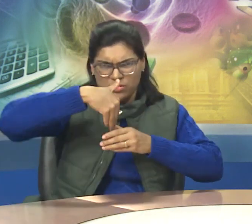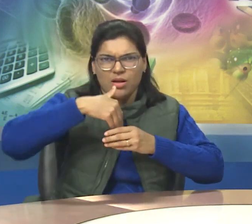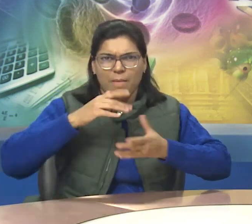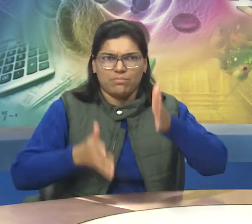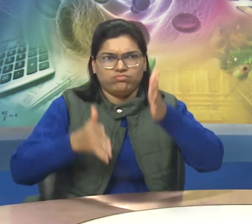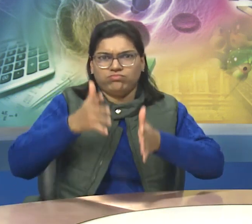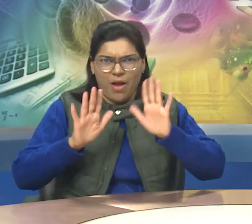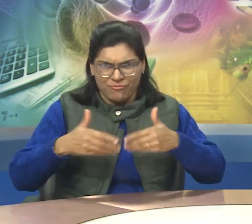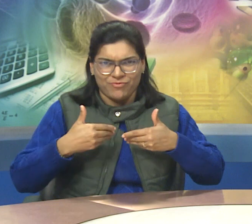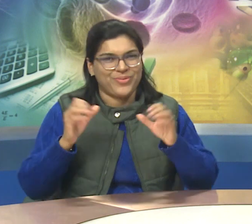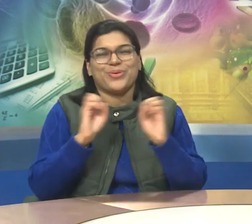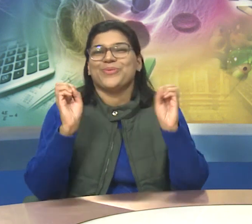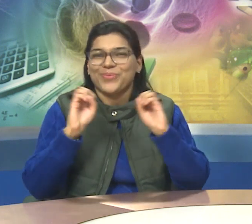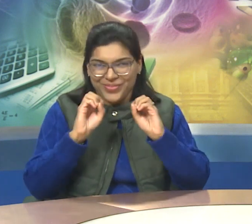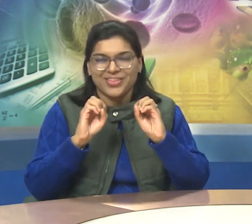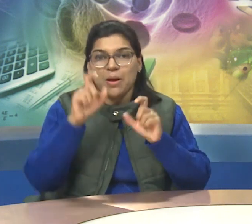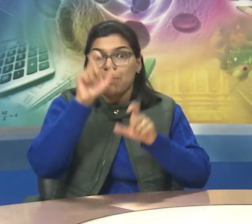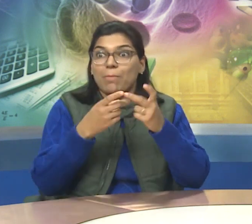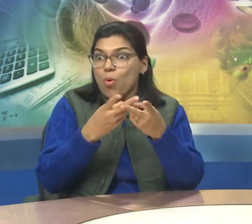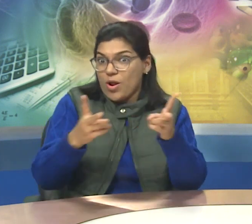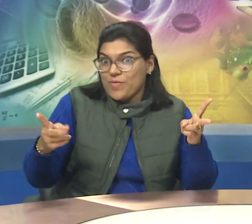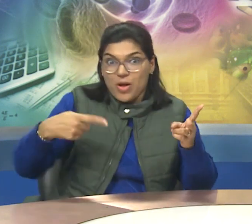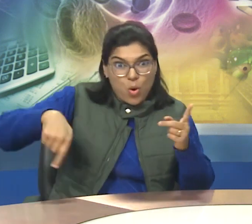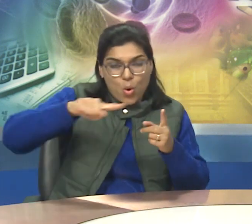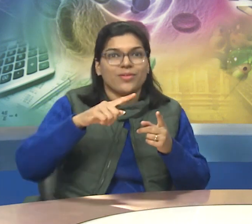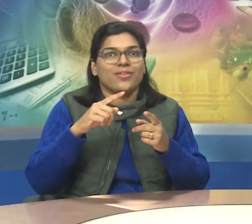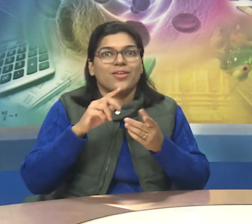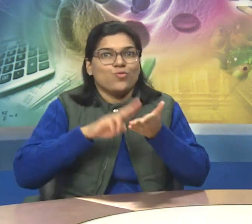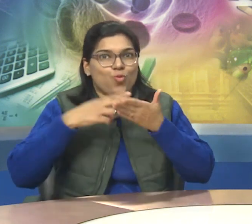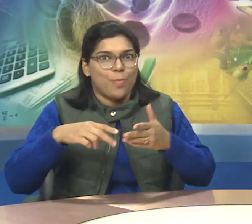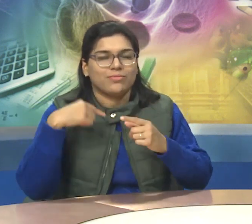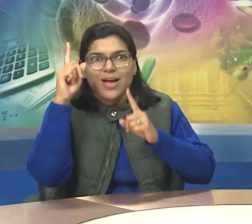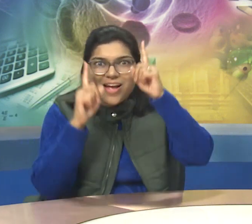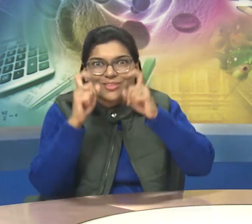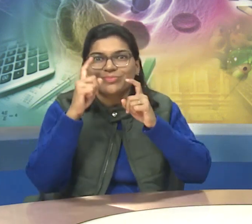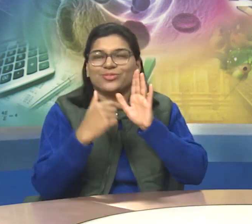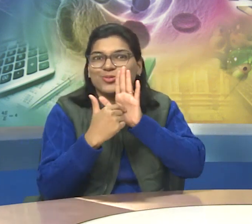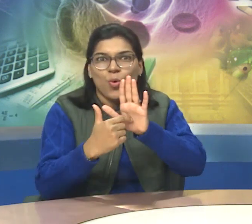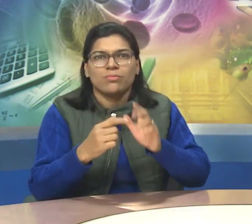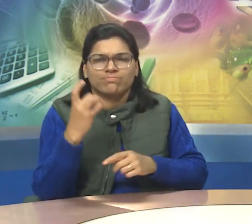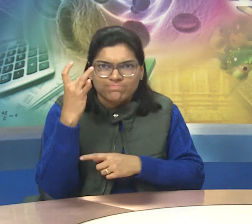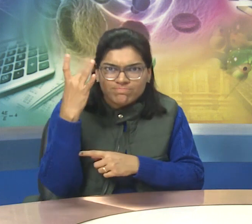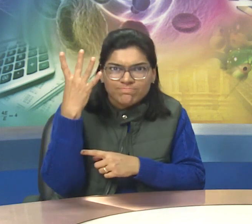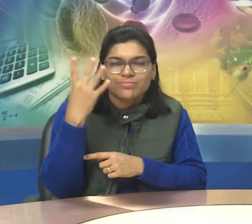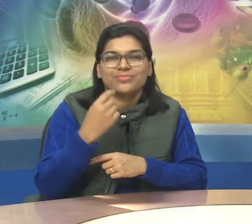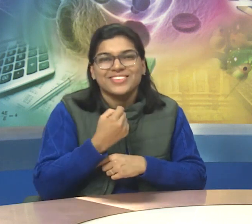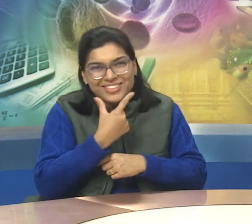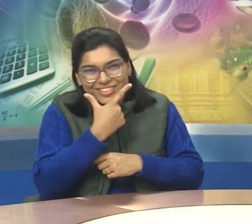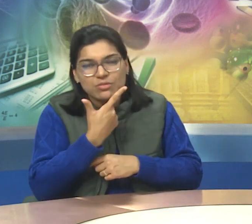and technology won't have any emotions. But we, as a human being, have